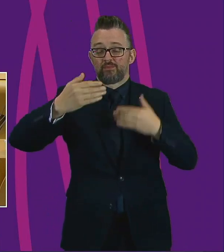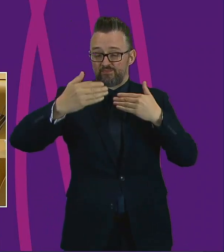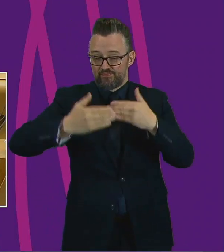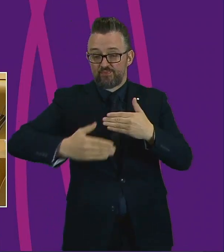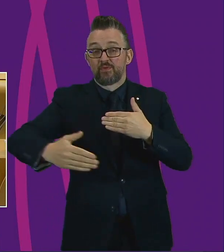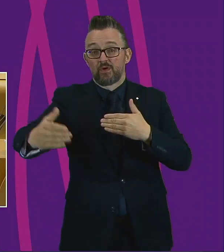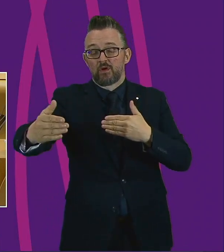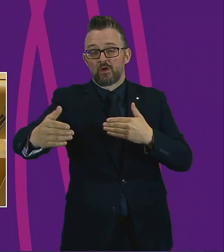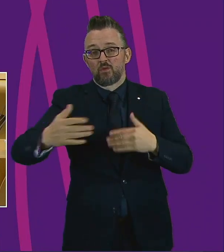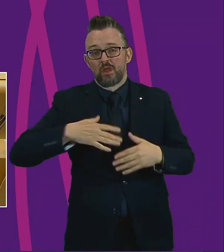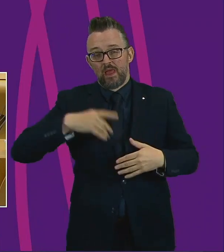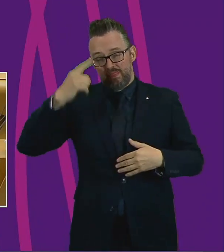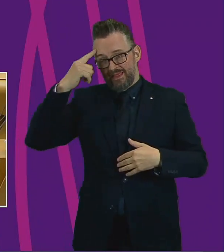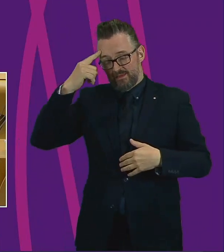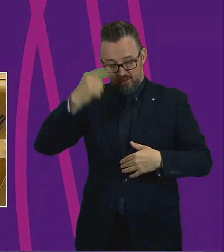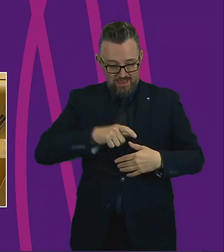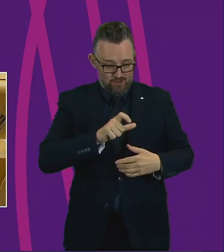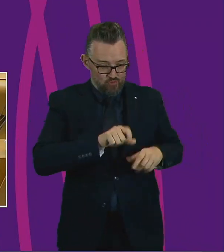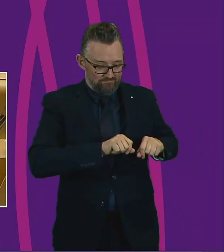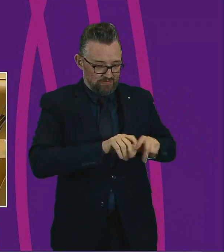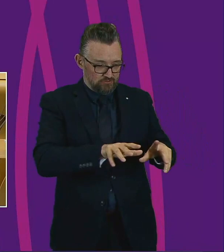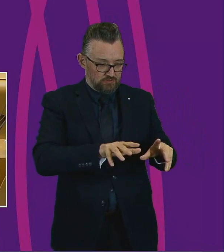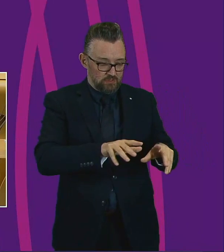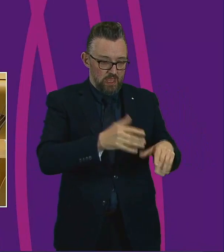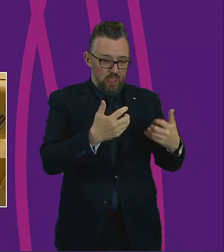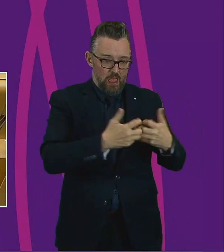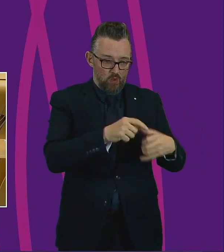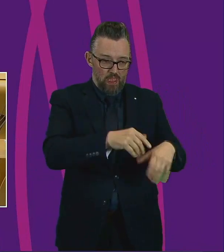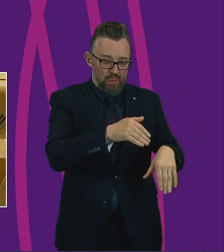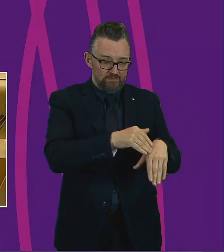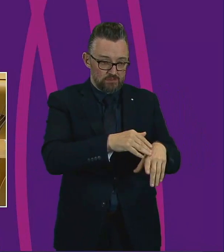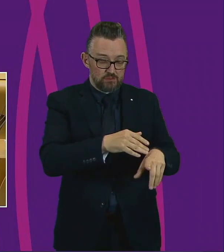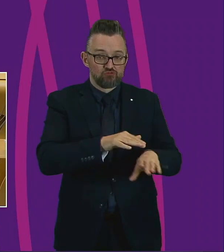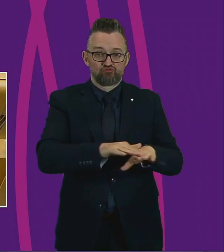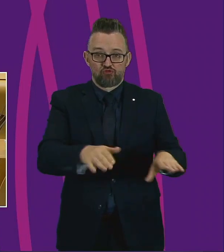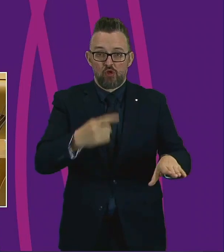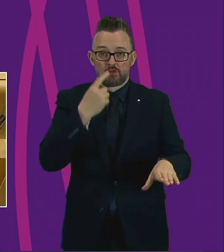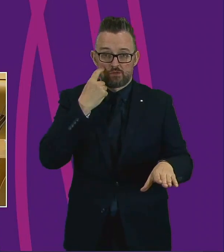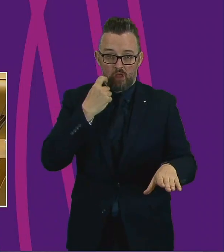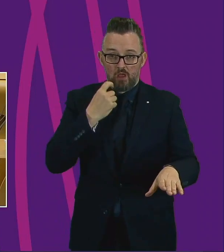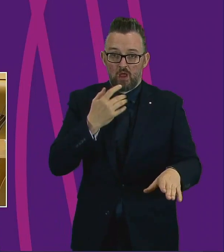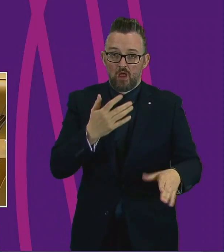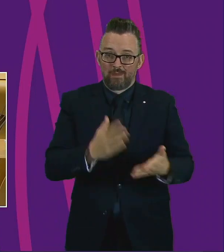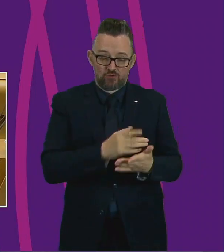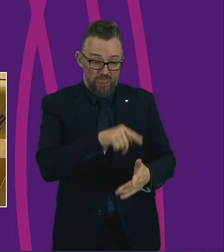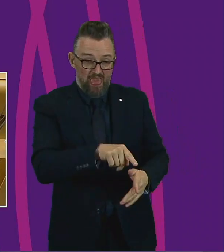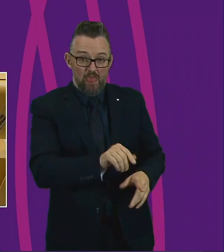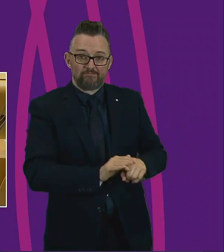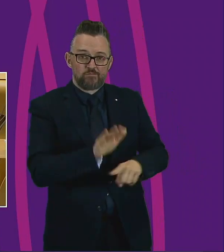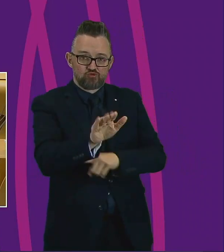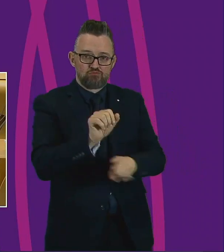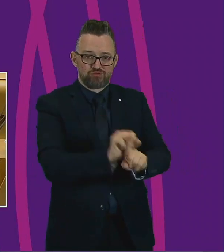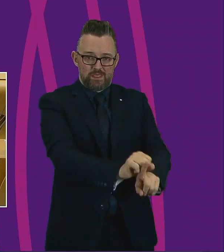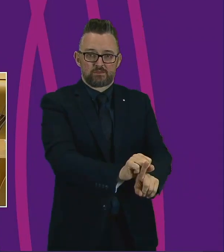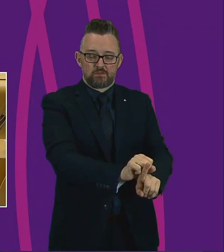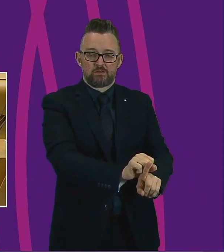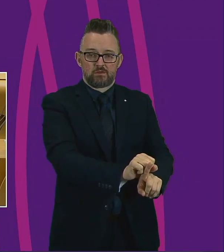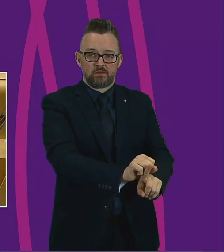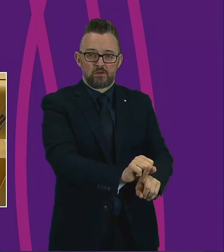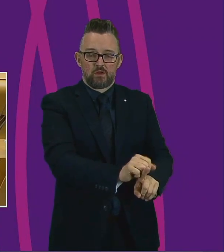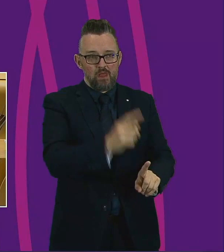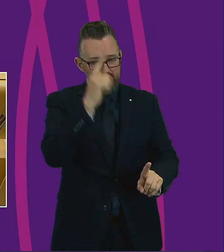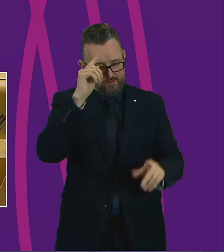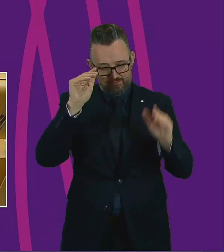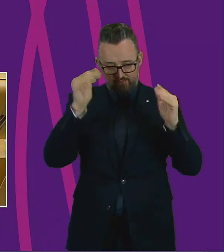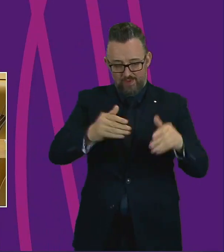the impact of the pandemic on children and young people and make sure that we protect their futures. Make sure that we look at education